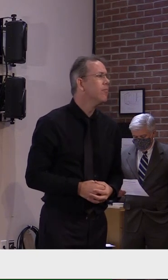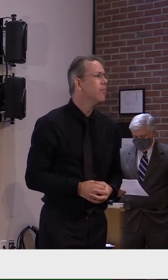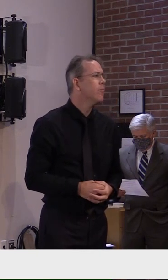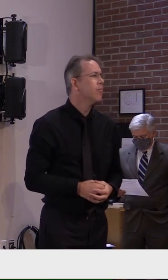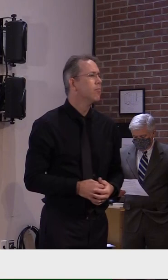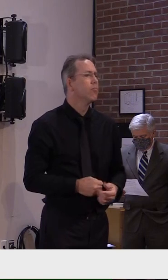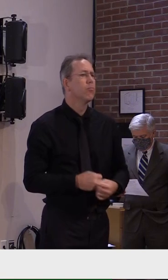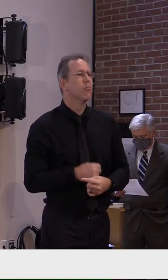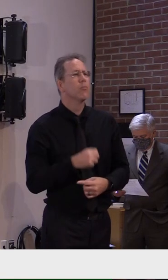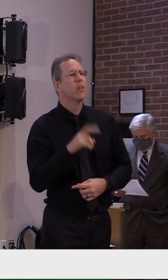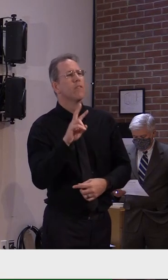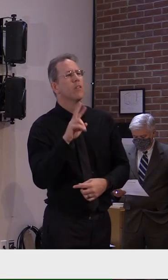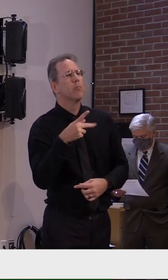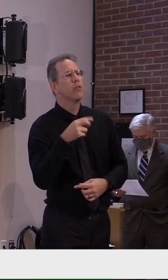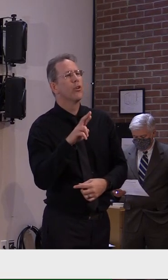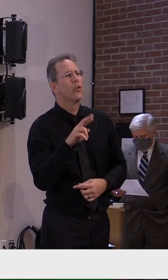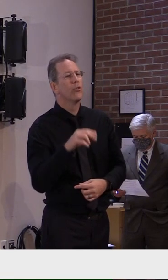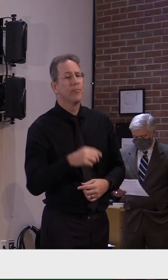Sorry about that.